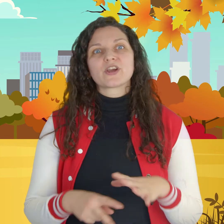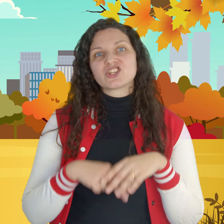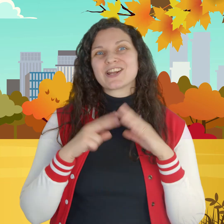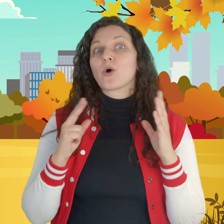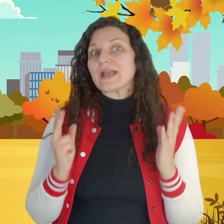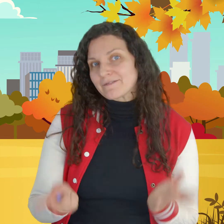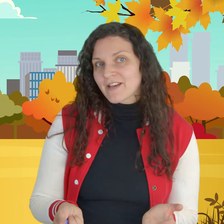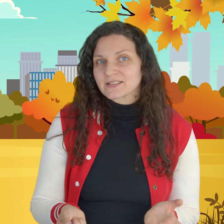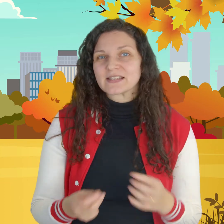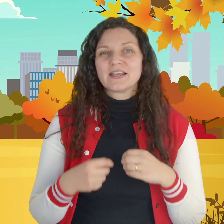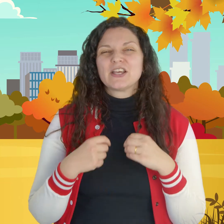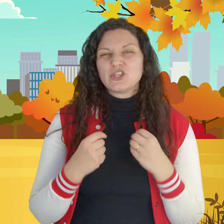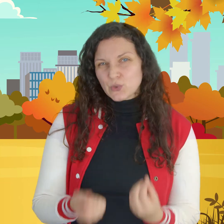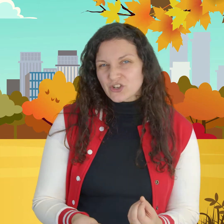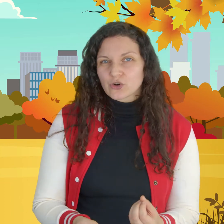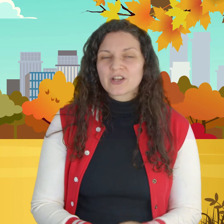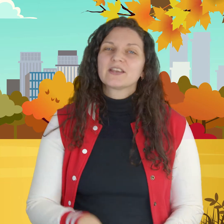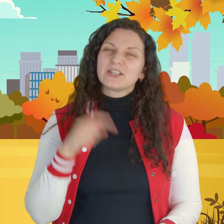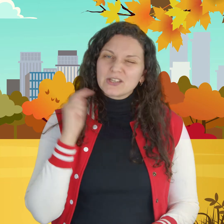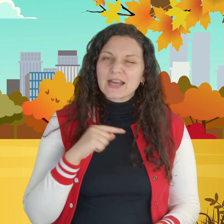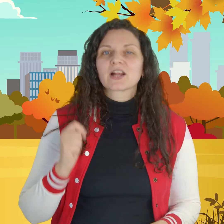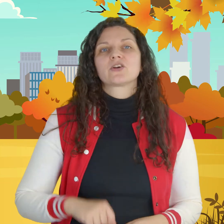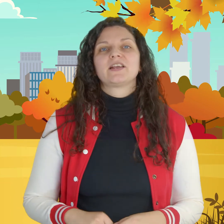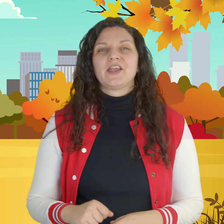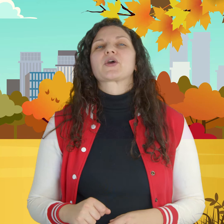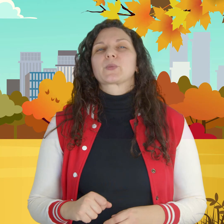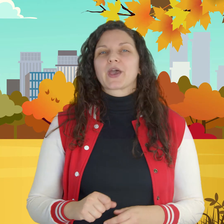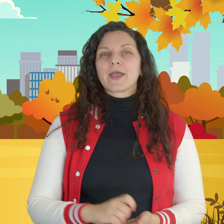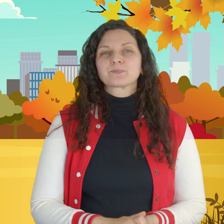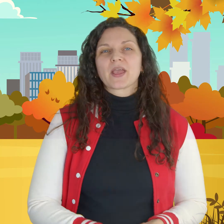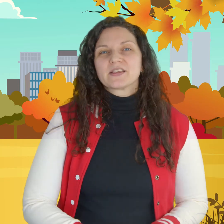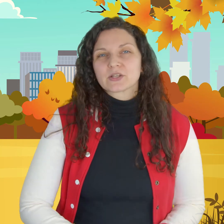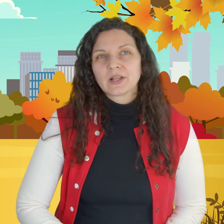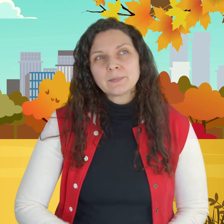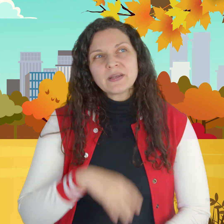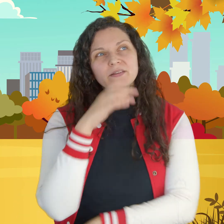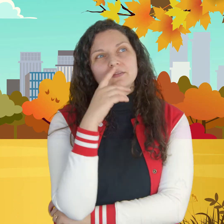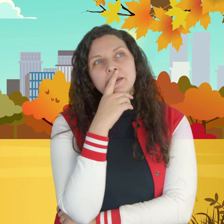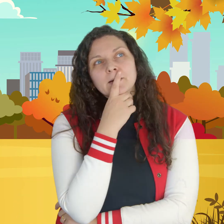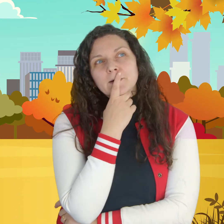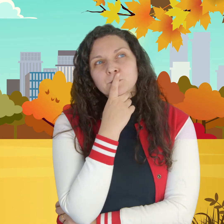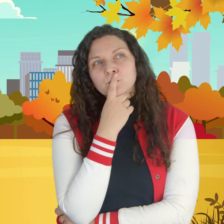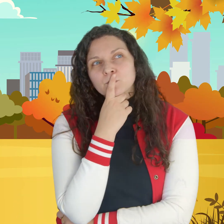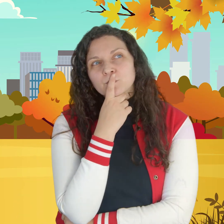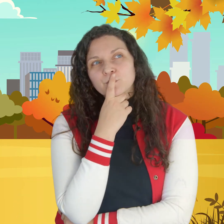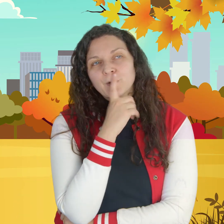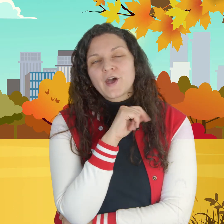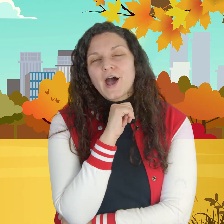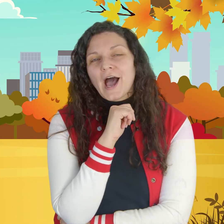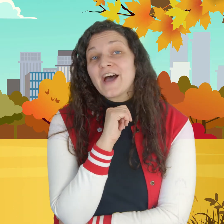or event you enjoy you can include it here okay so let me think I'm